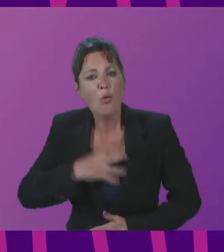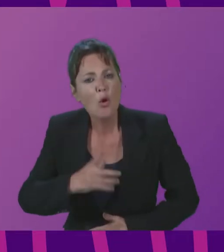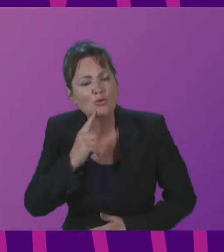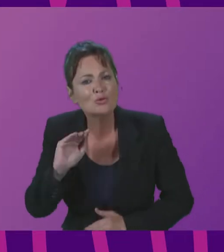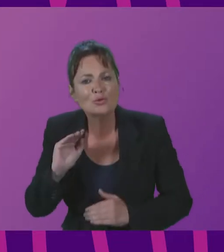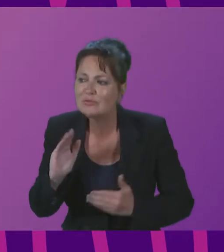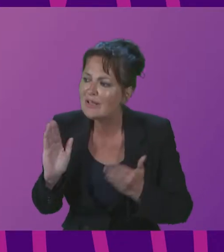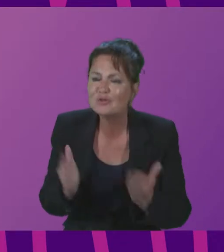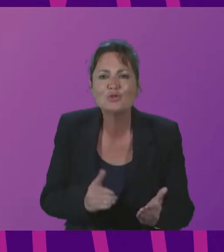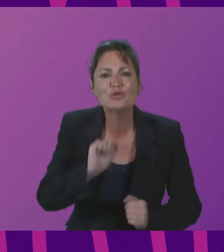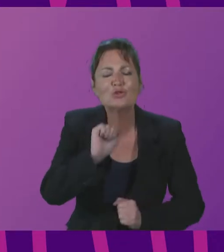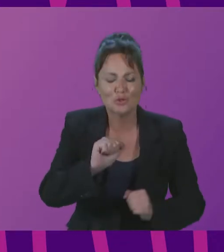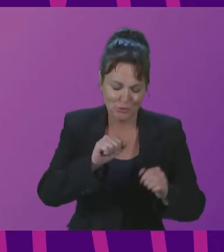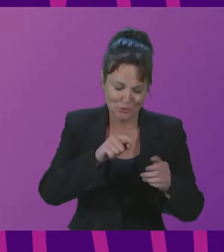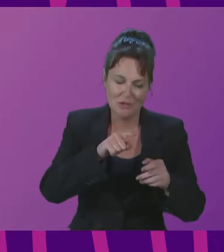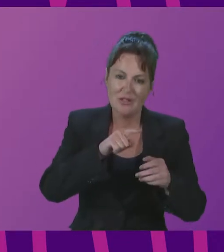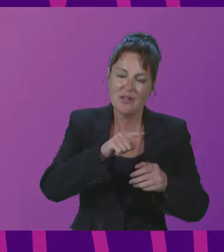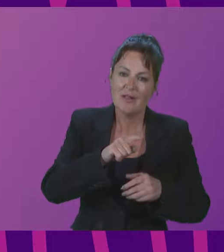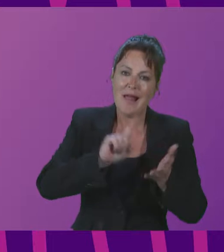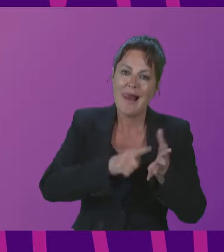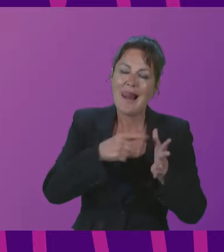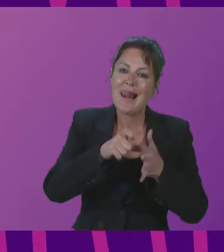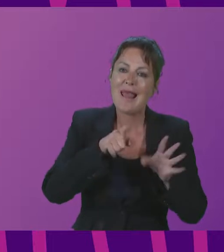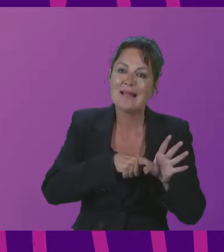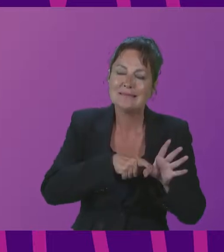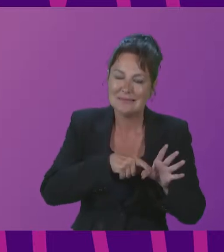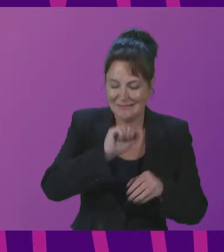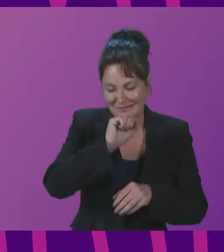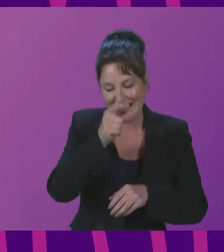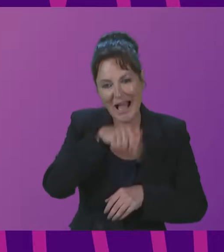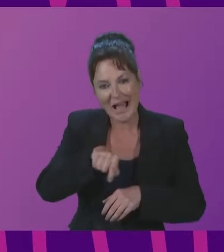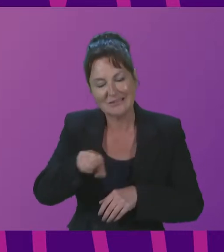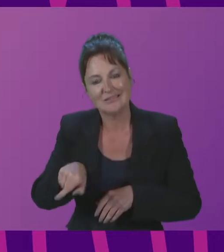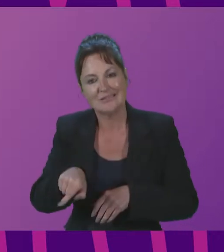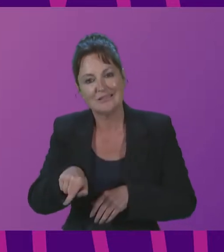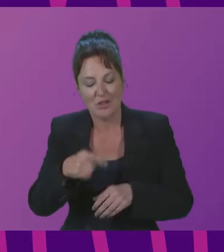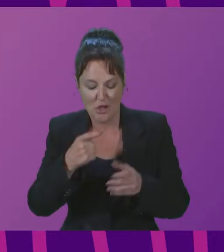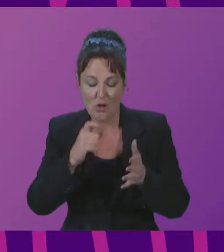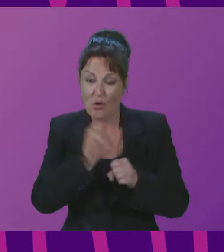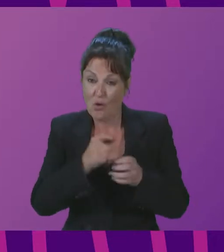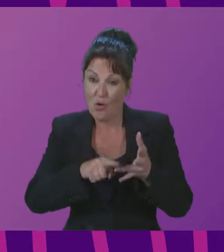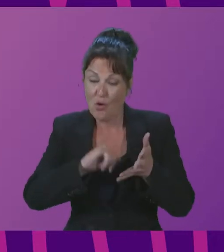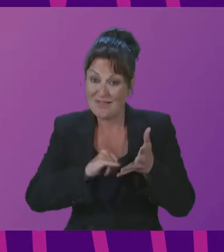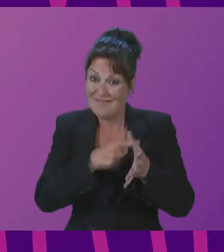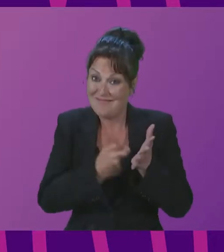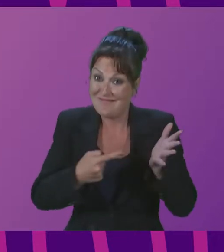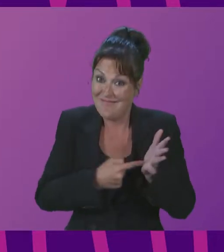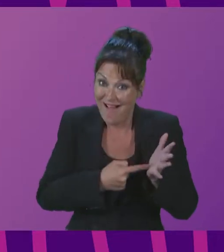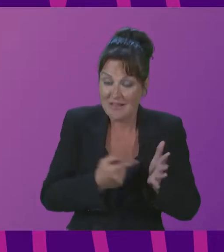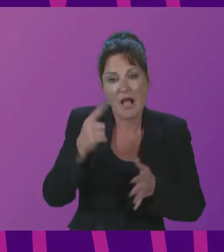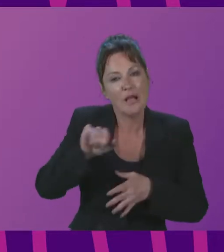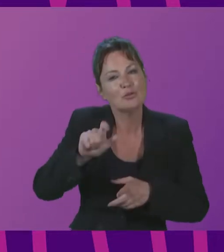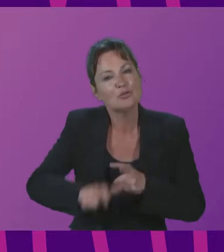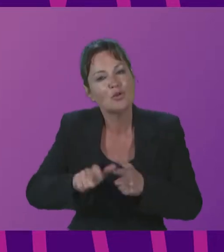and the 2022 Edinburgh International Culture Summit. Sir Angus Grossart, formerly Chair of the Summit Foundation,